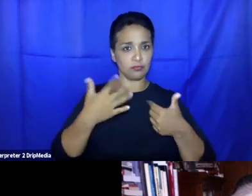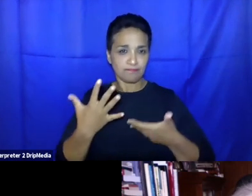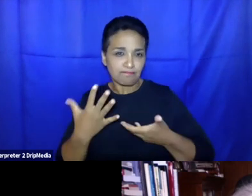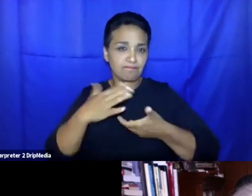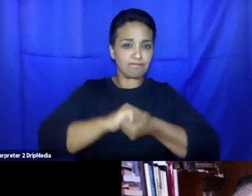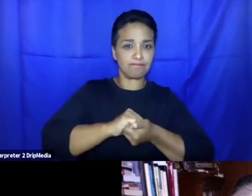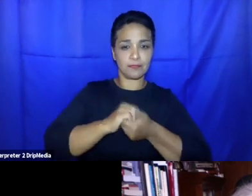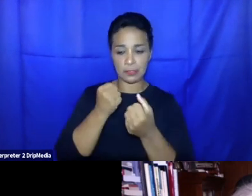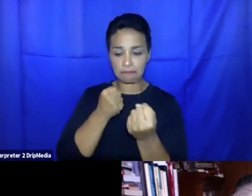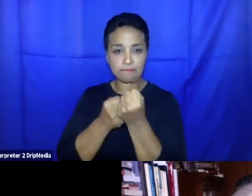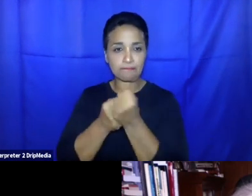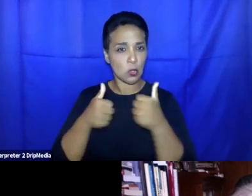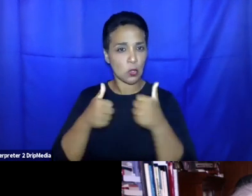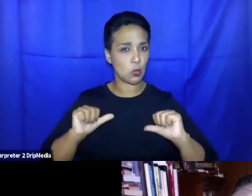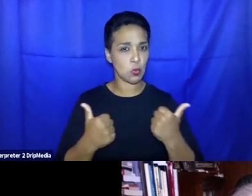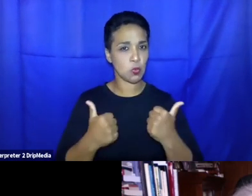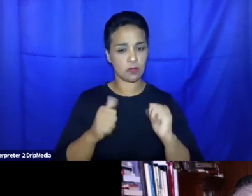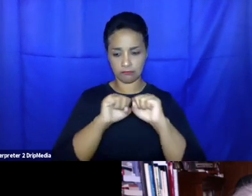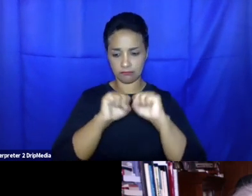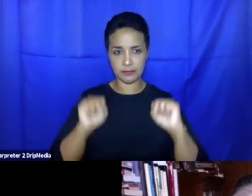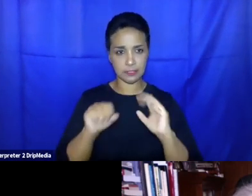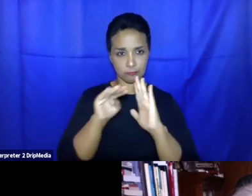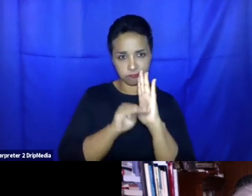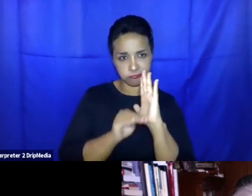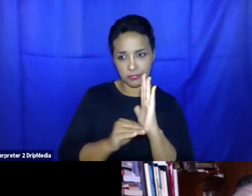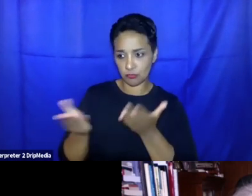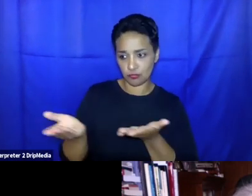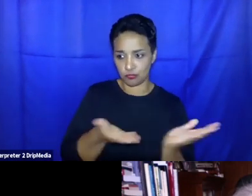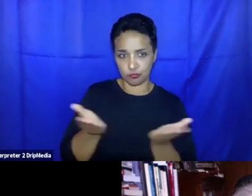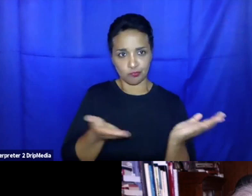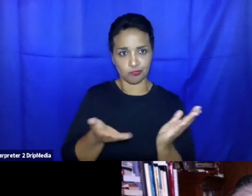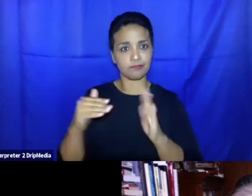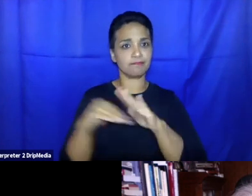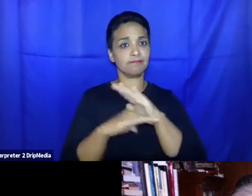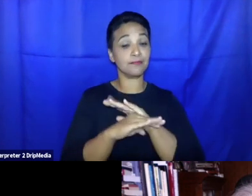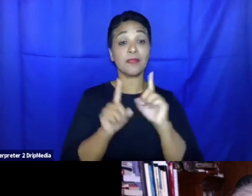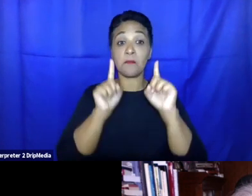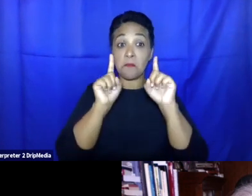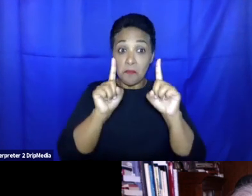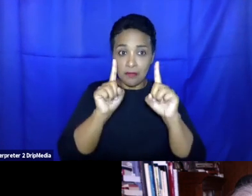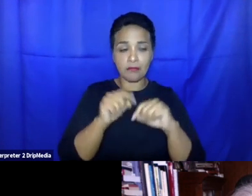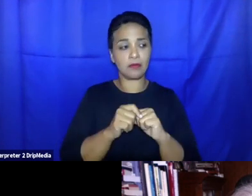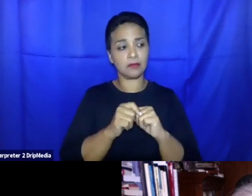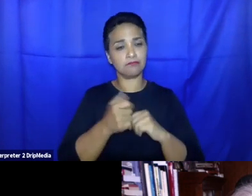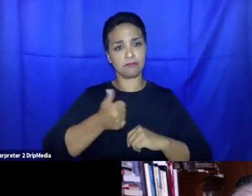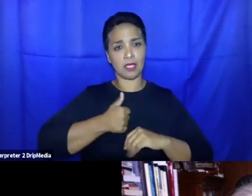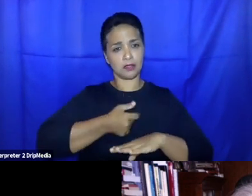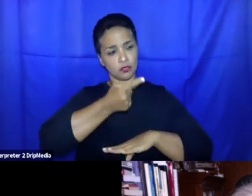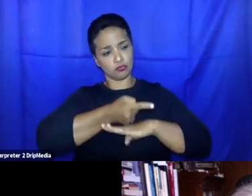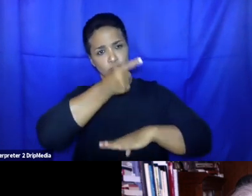other pathways for admission. But at the same time, Canada has also come under criticism for its safe country arrangements with